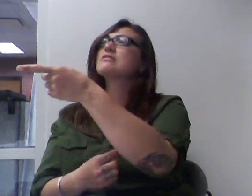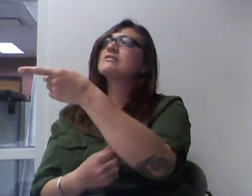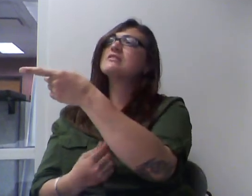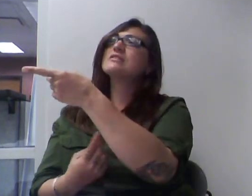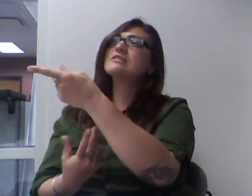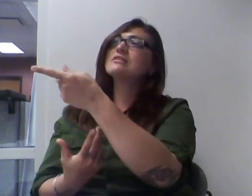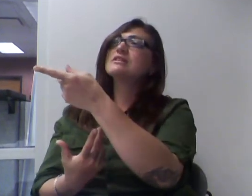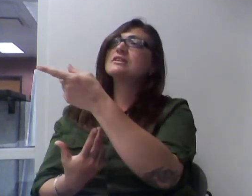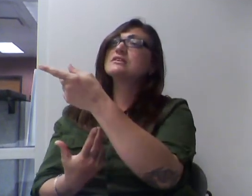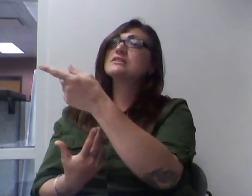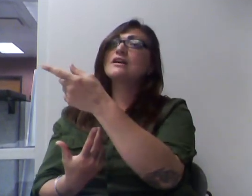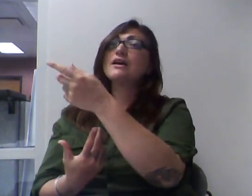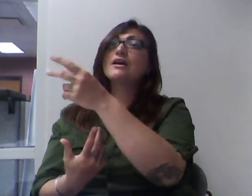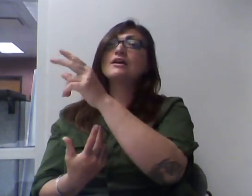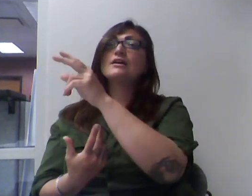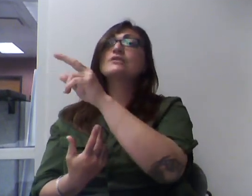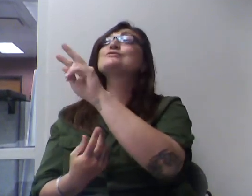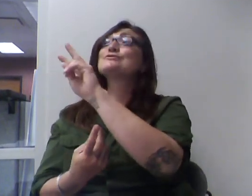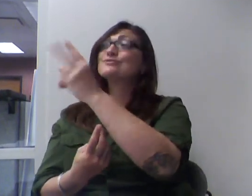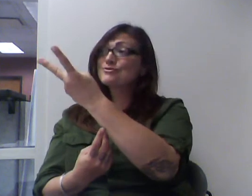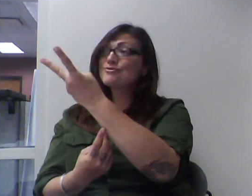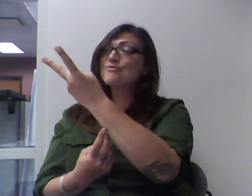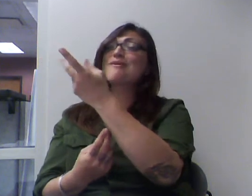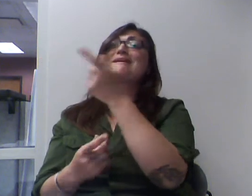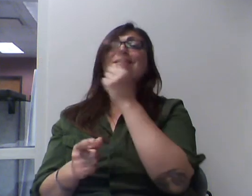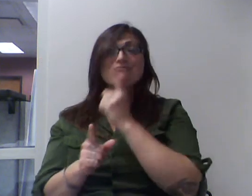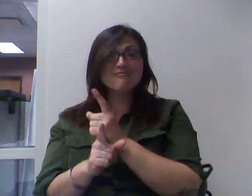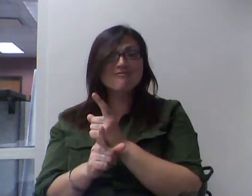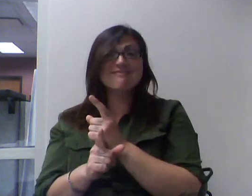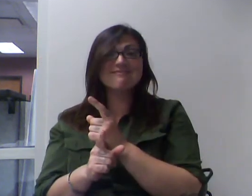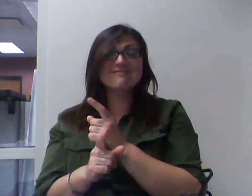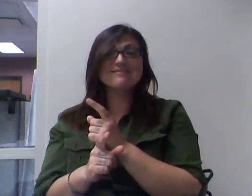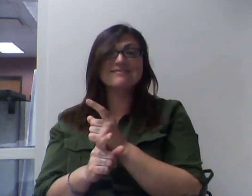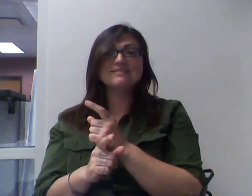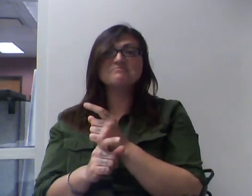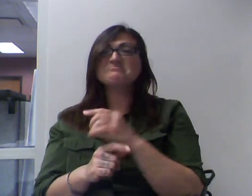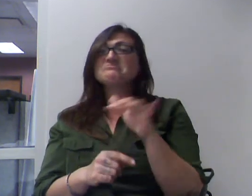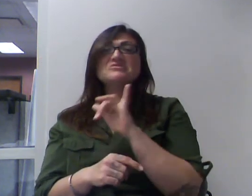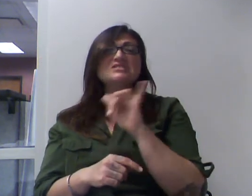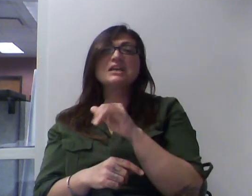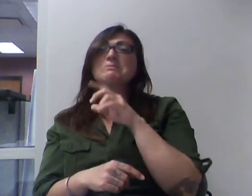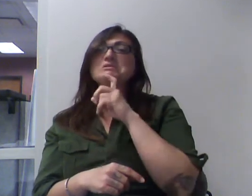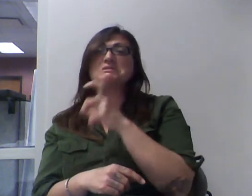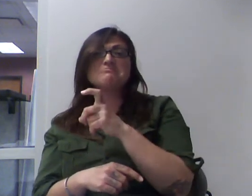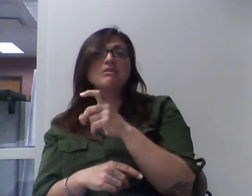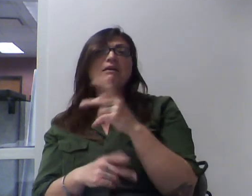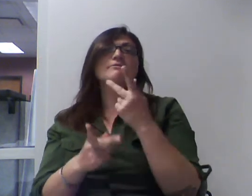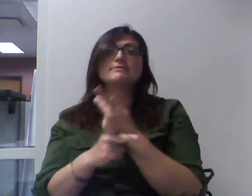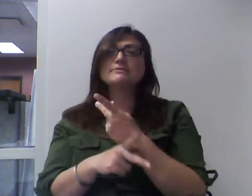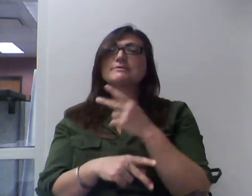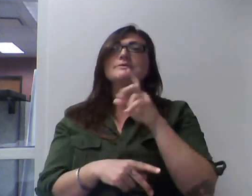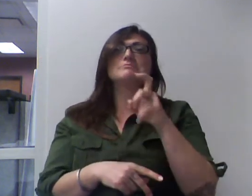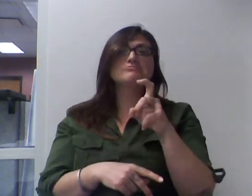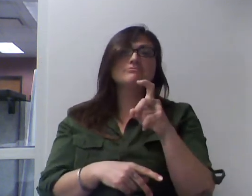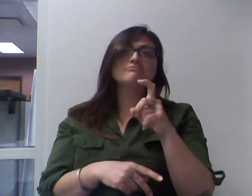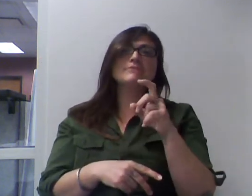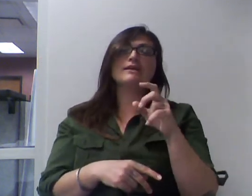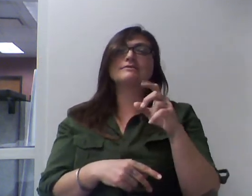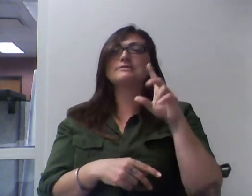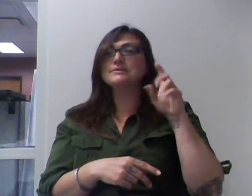Oh, it's 1 squared. There you go. It's squared. Just like x times x is x squared, or y times y is 1 squared. Feet